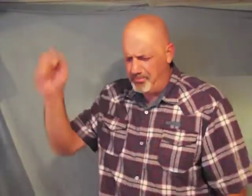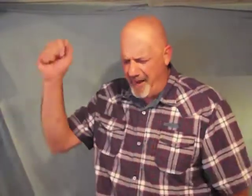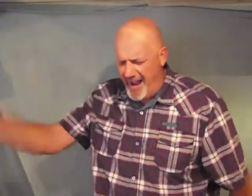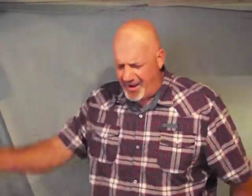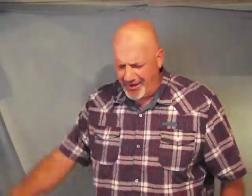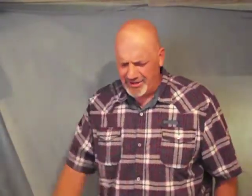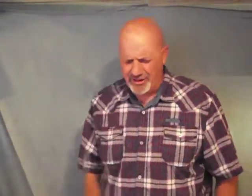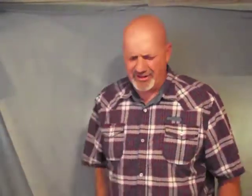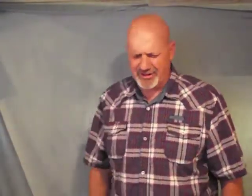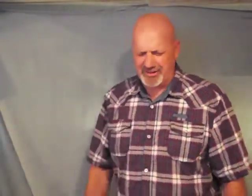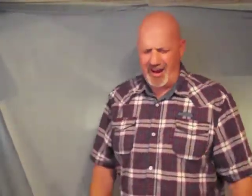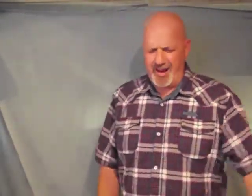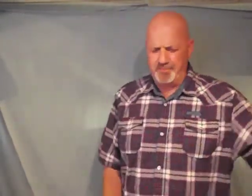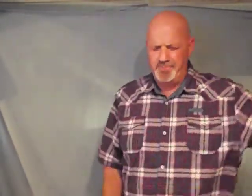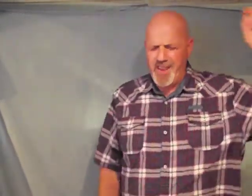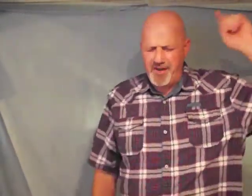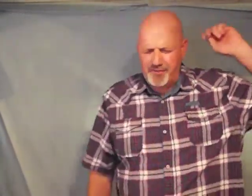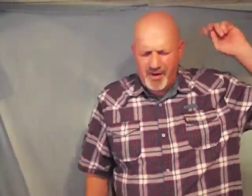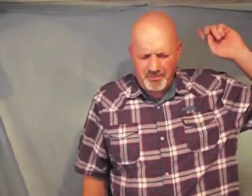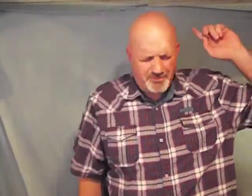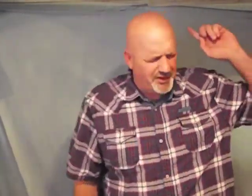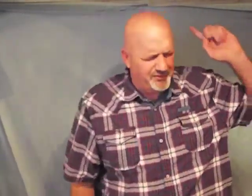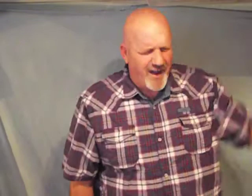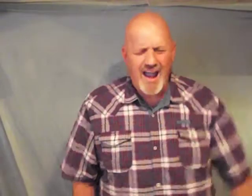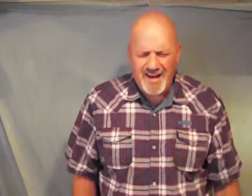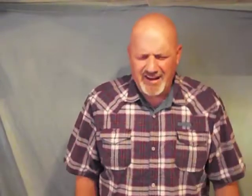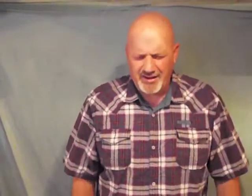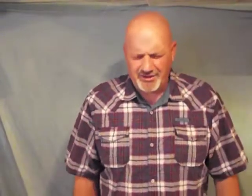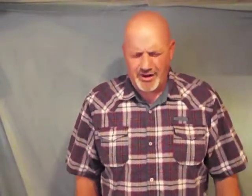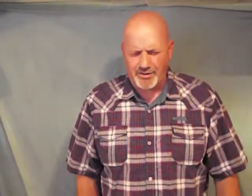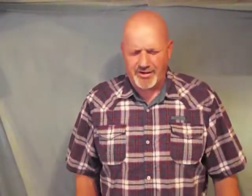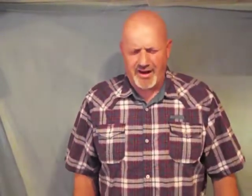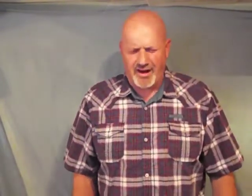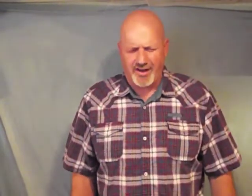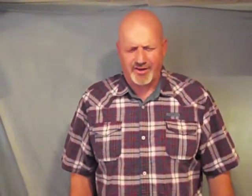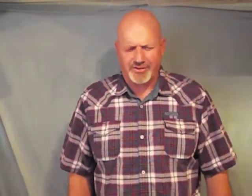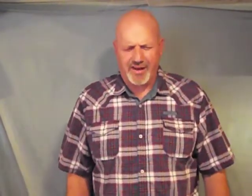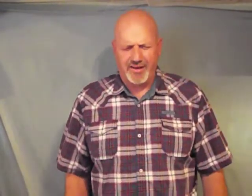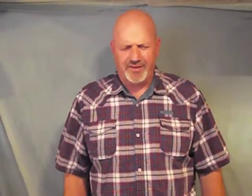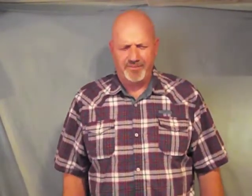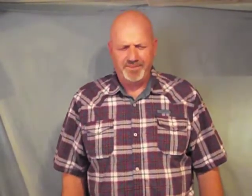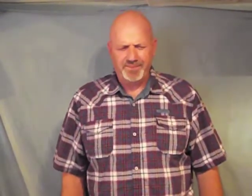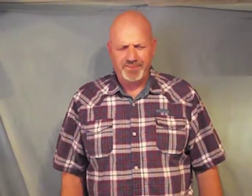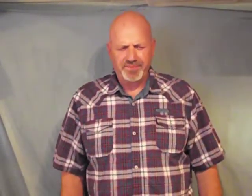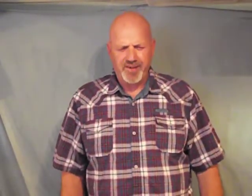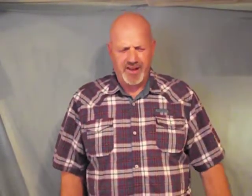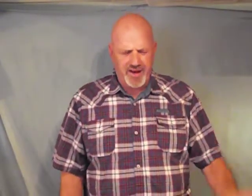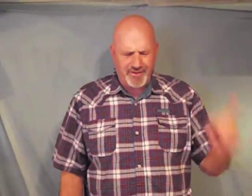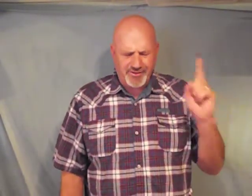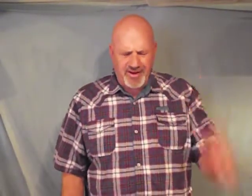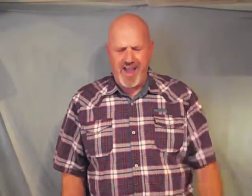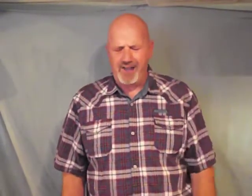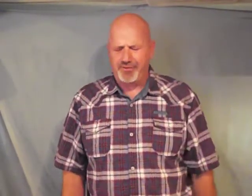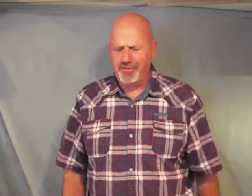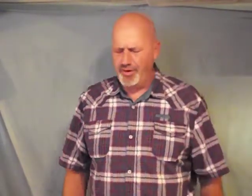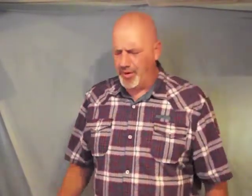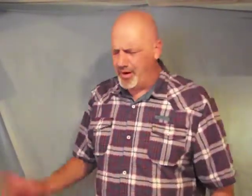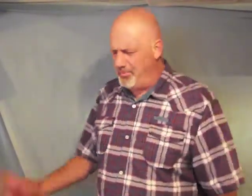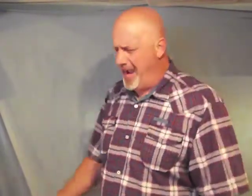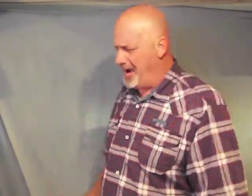bound in Jesus name from dividing the church any longer Satan and that's enough you are bound